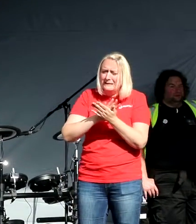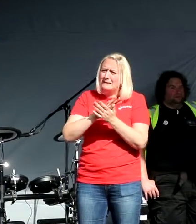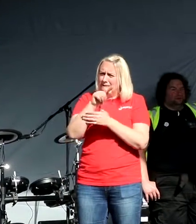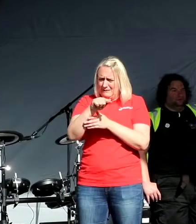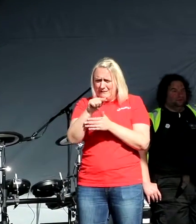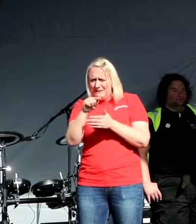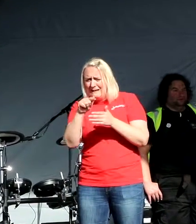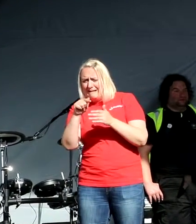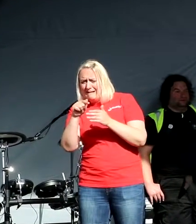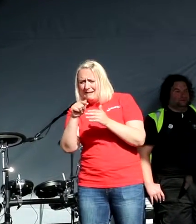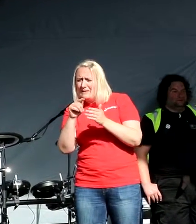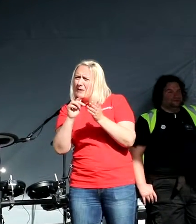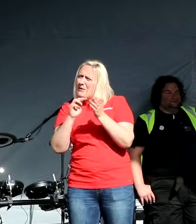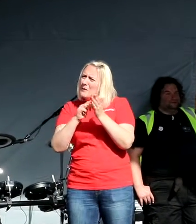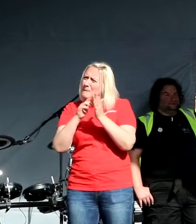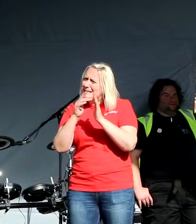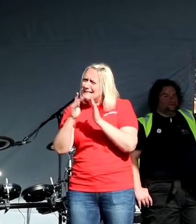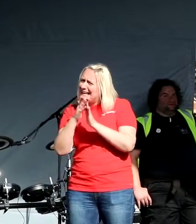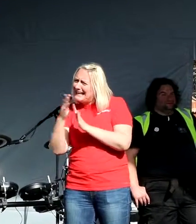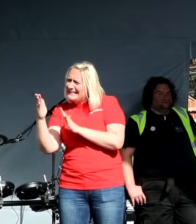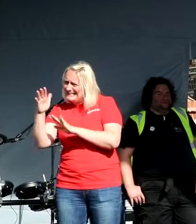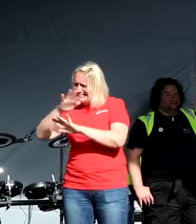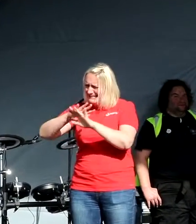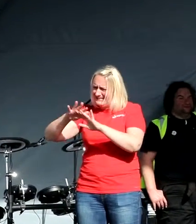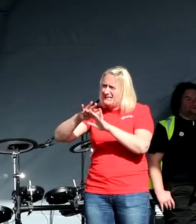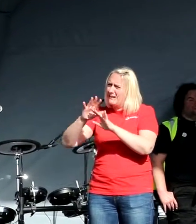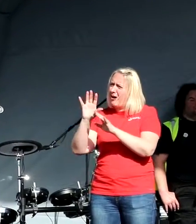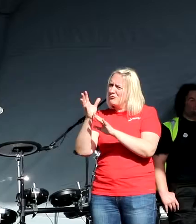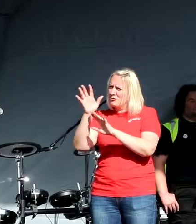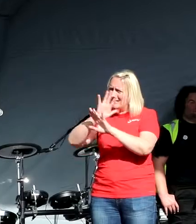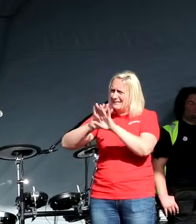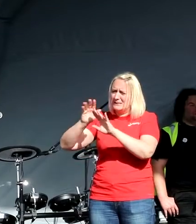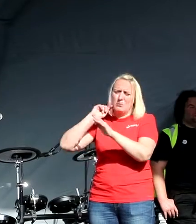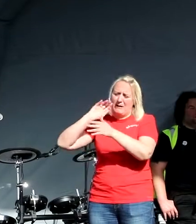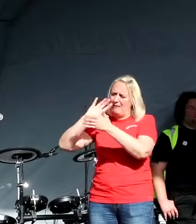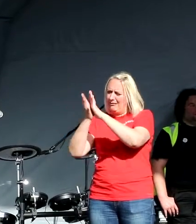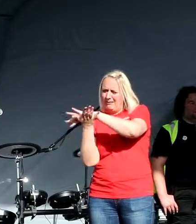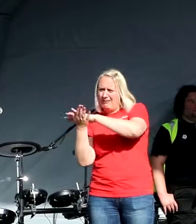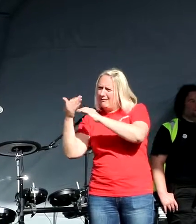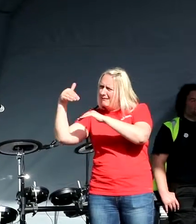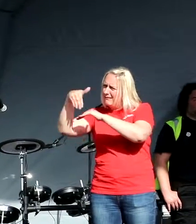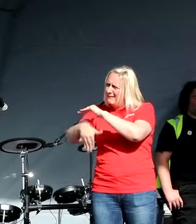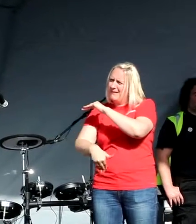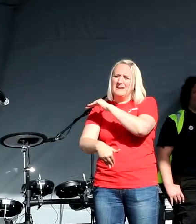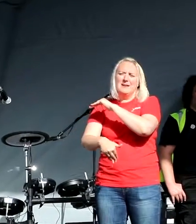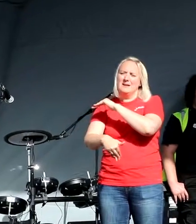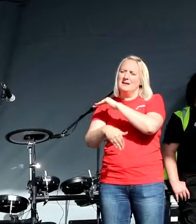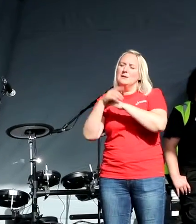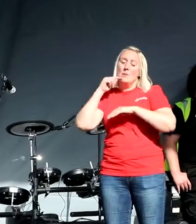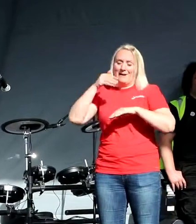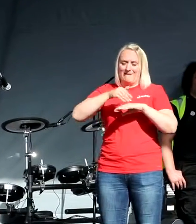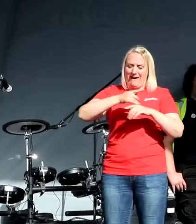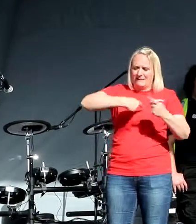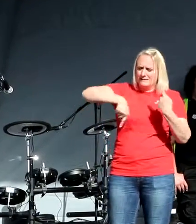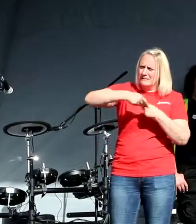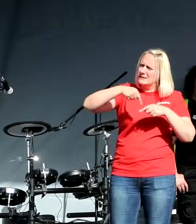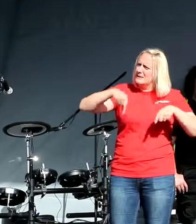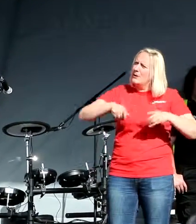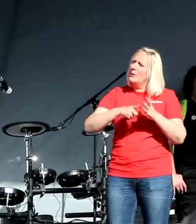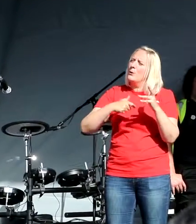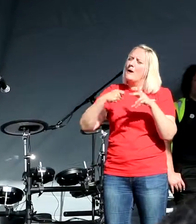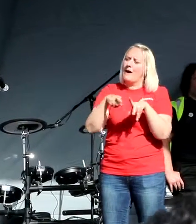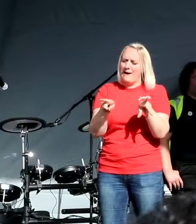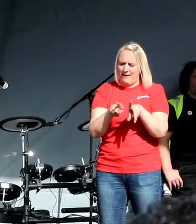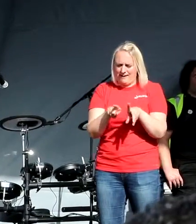and in Asia, it will bring misery to us here. We have these attacks on our civil liberties where people are under